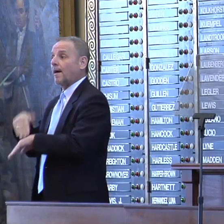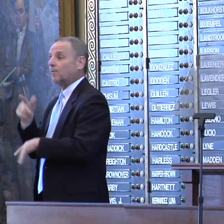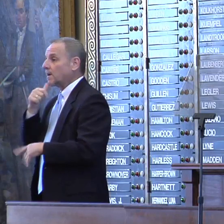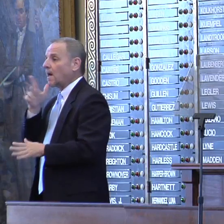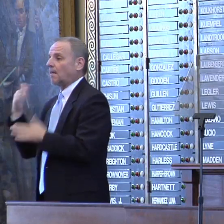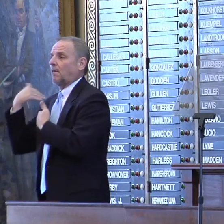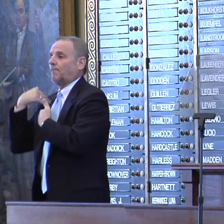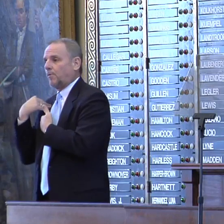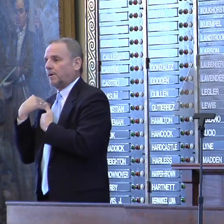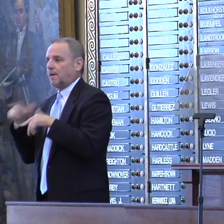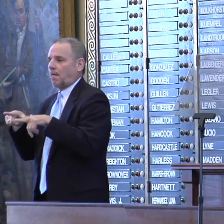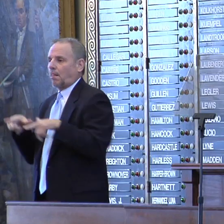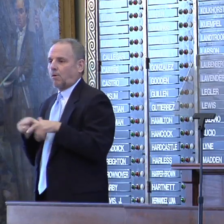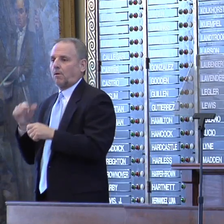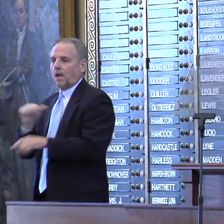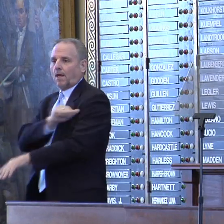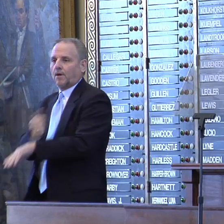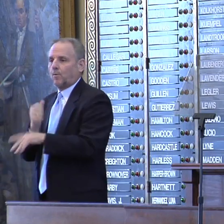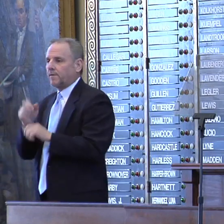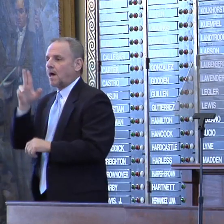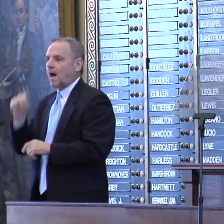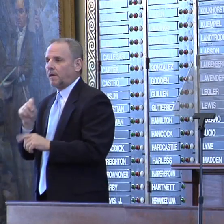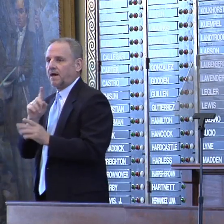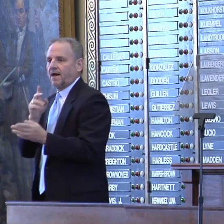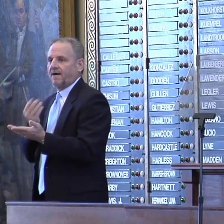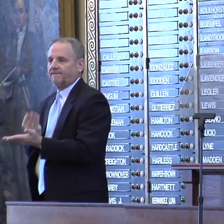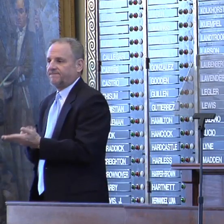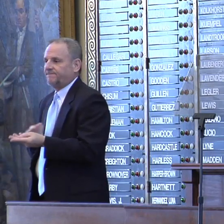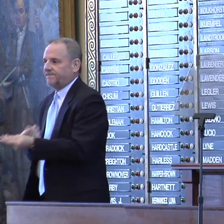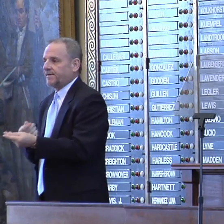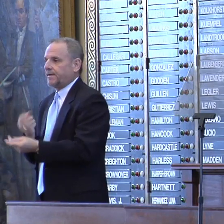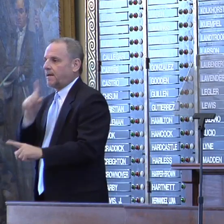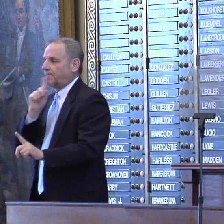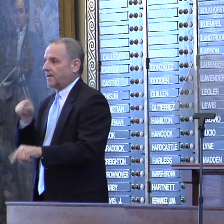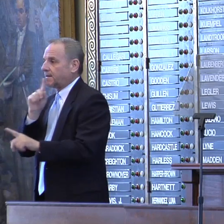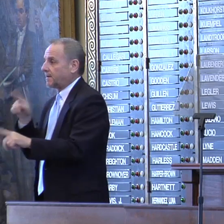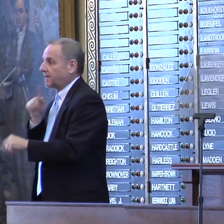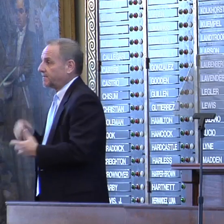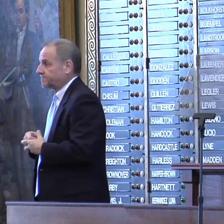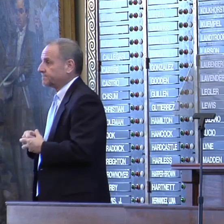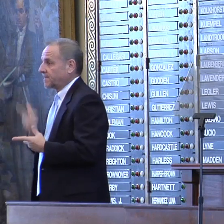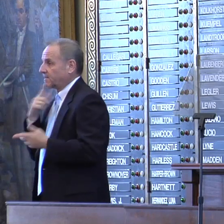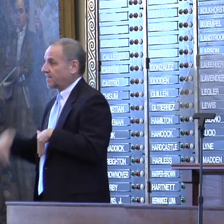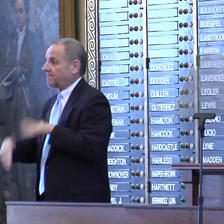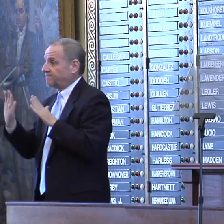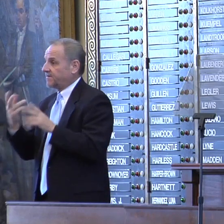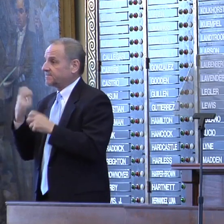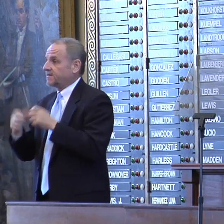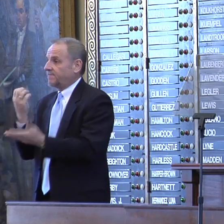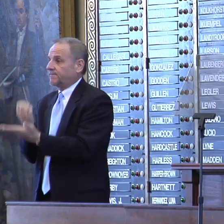burdening local authorities with unfunded mandates, because they're facing their own budget challenges as well.